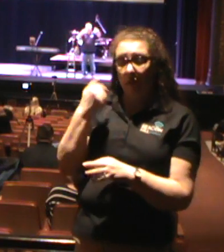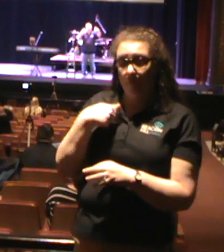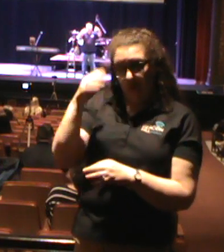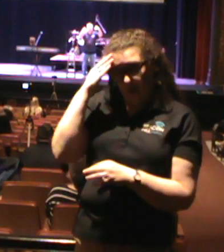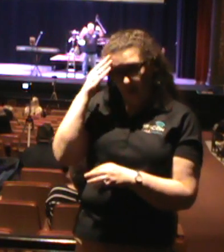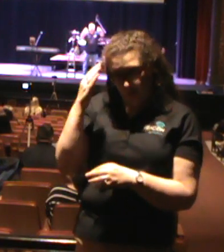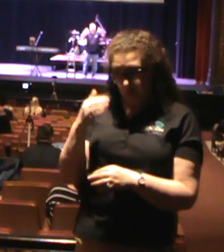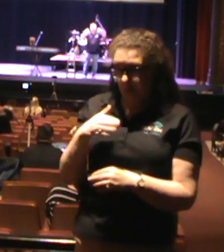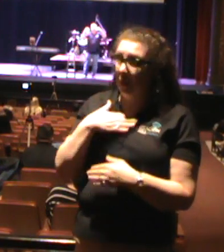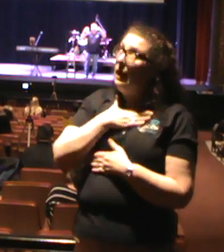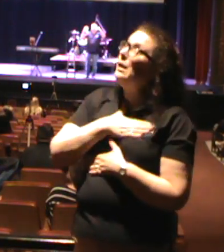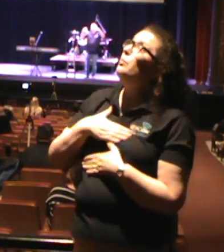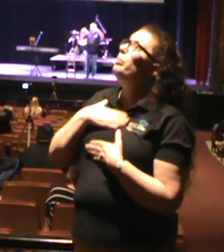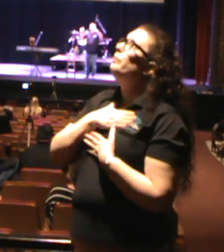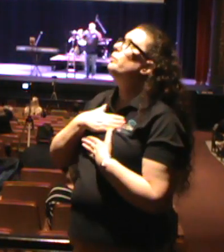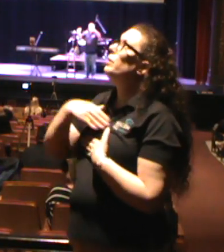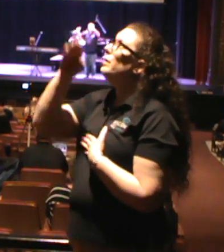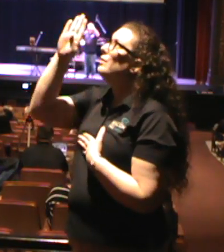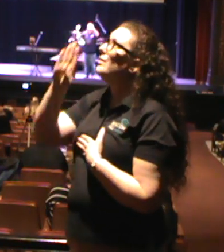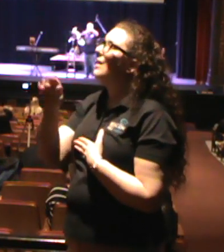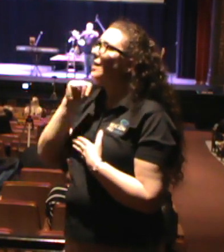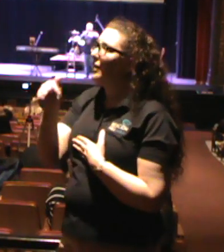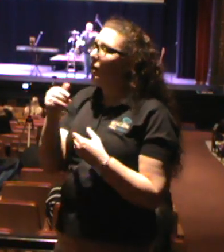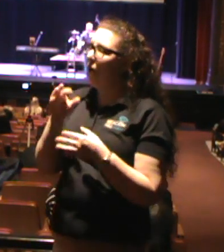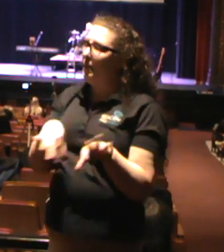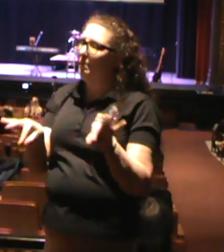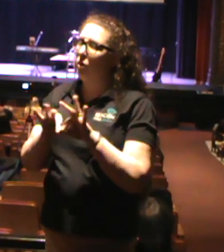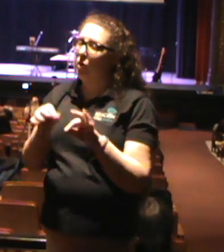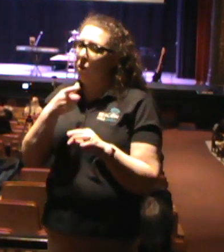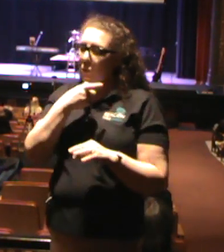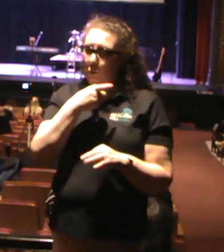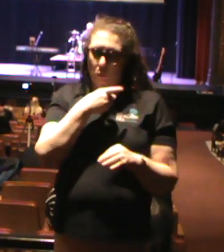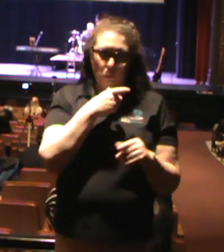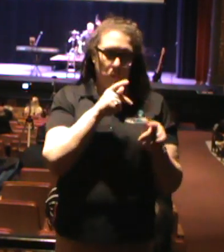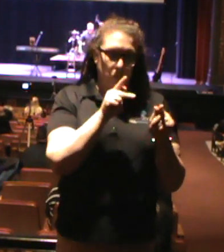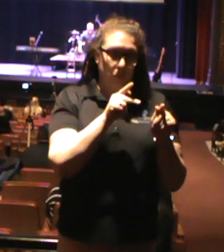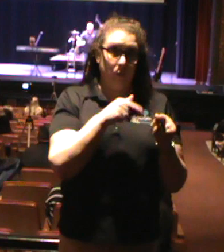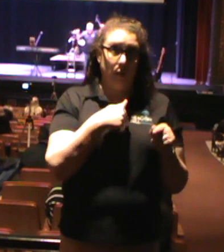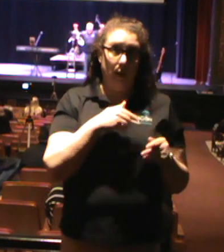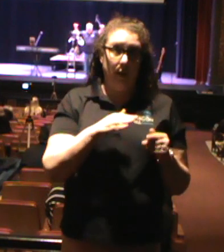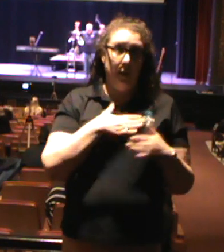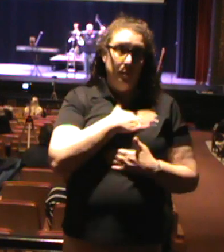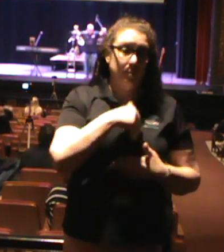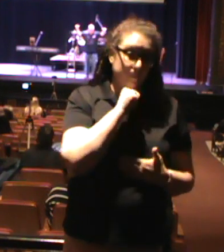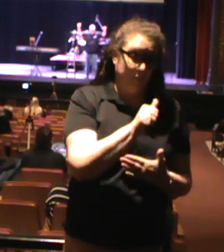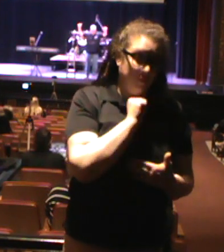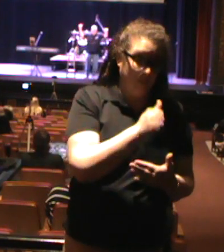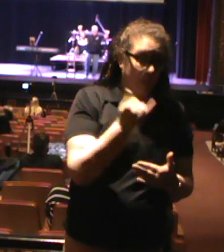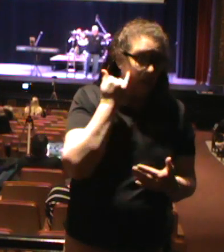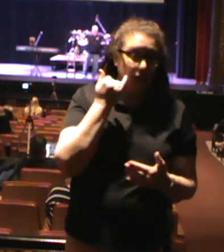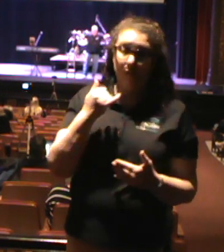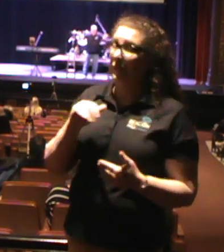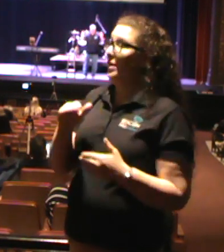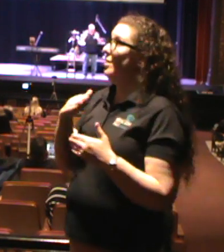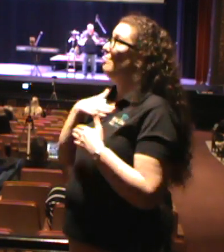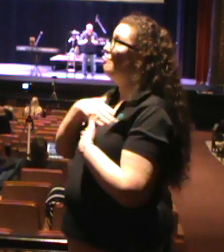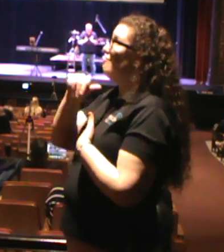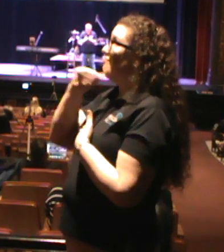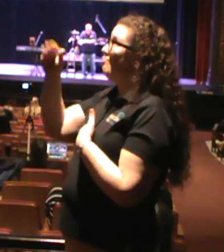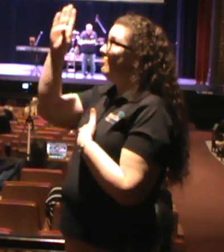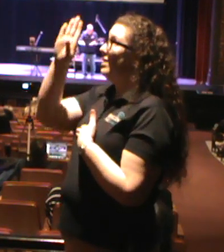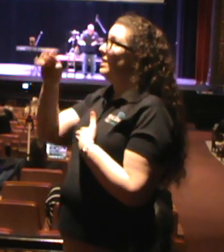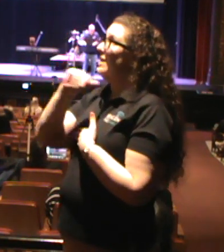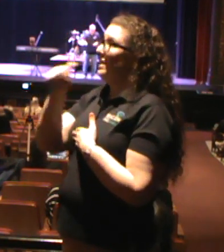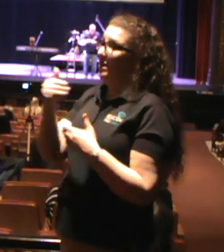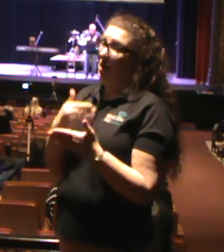that if I please God, it doesn't matter who I displease. And if I displease God, it doesn't matter who I please. To